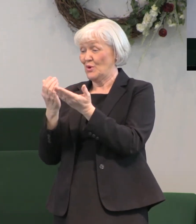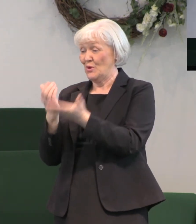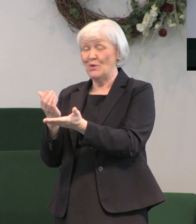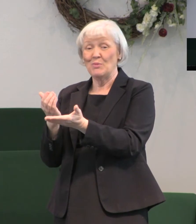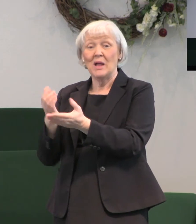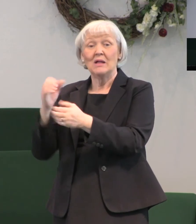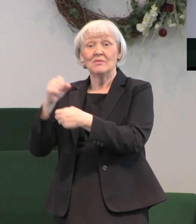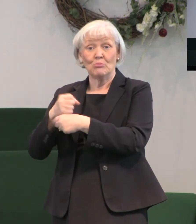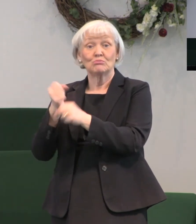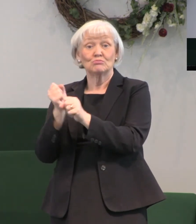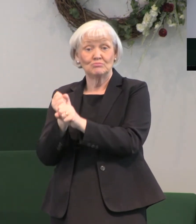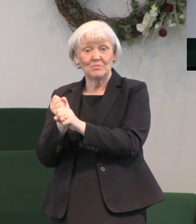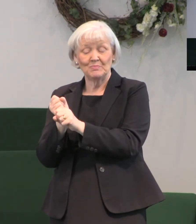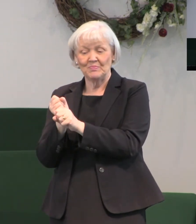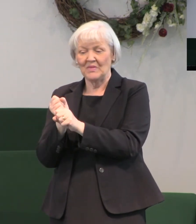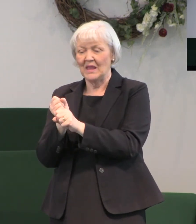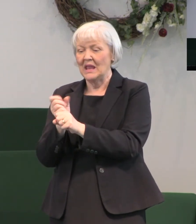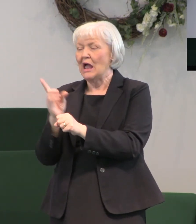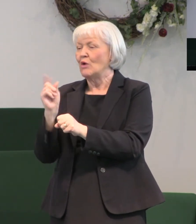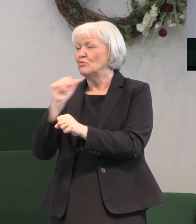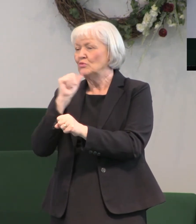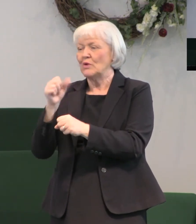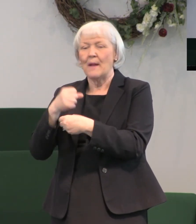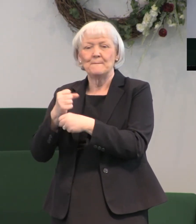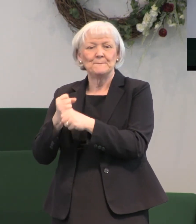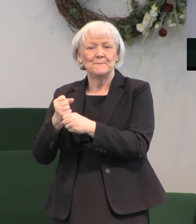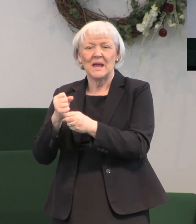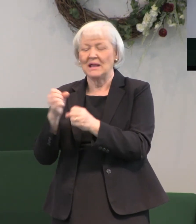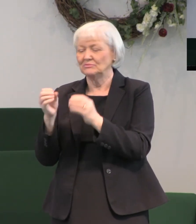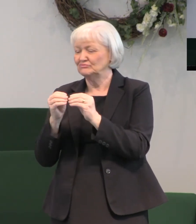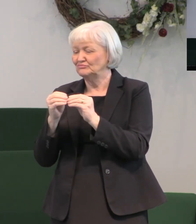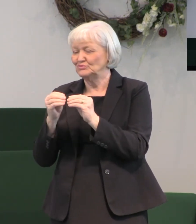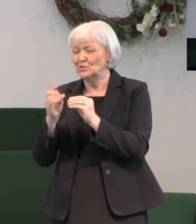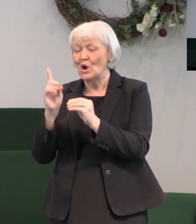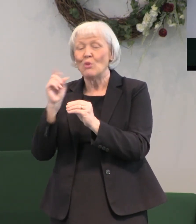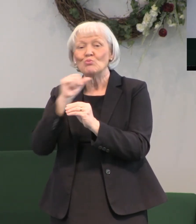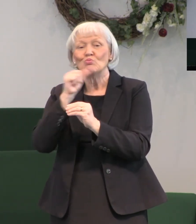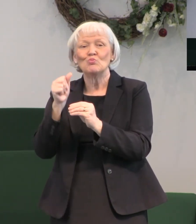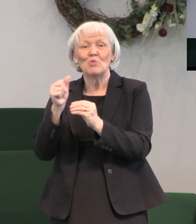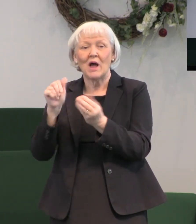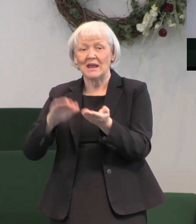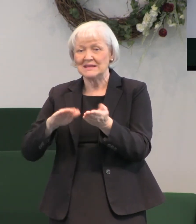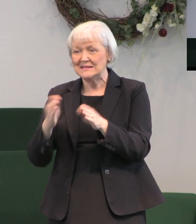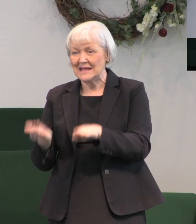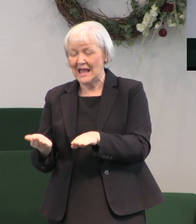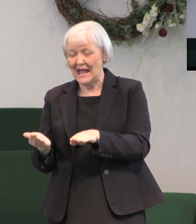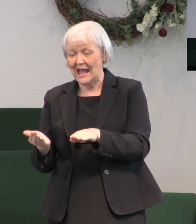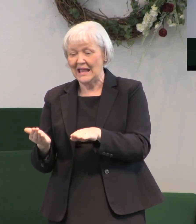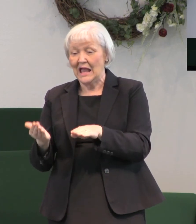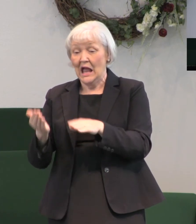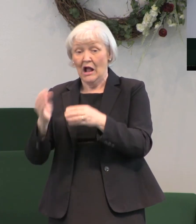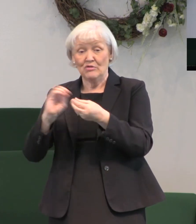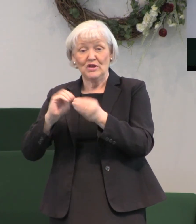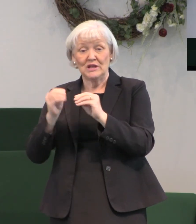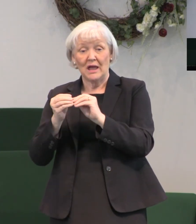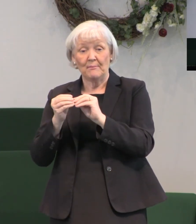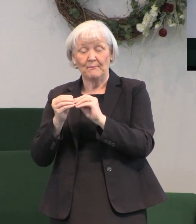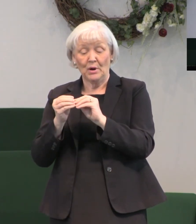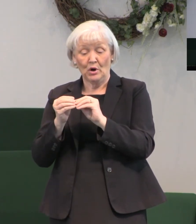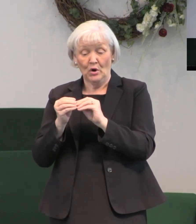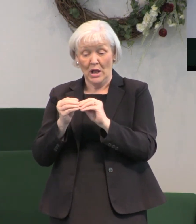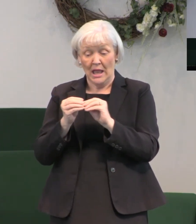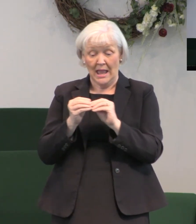don't reproduce. There are just as many, they don't die. There's just as many angels now as there were when God